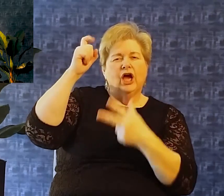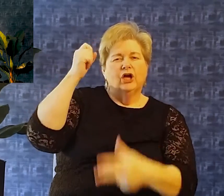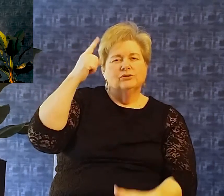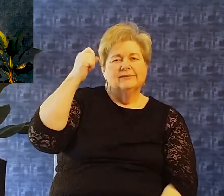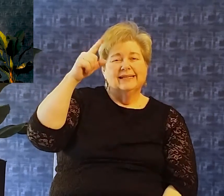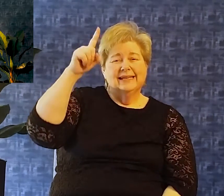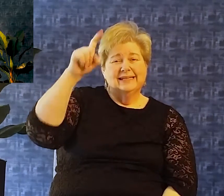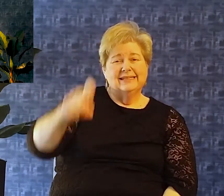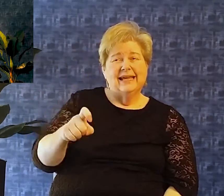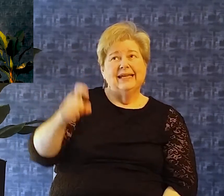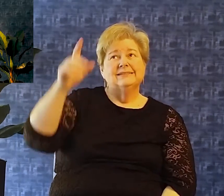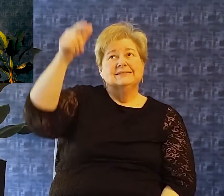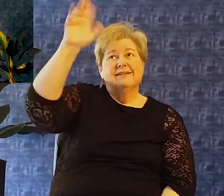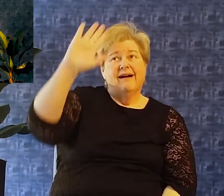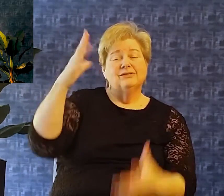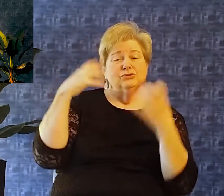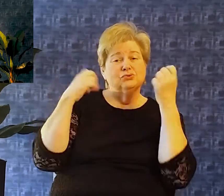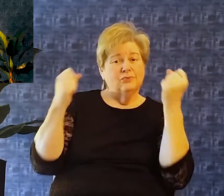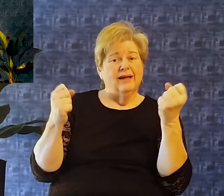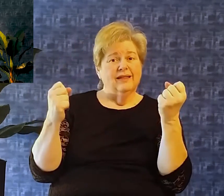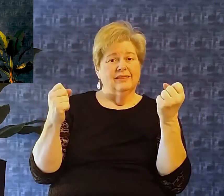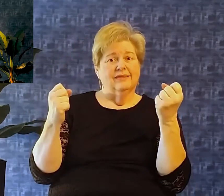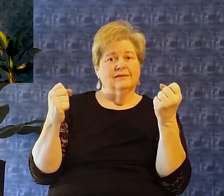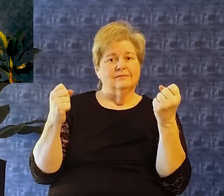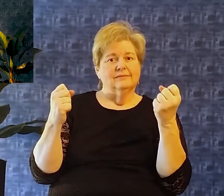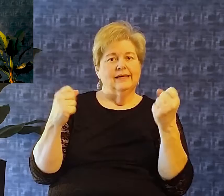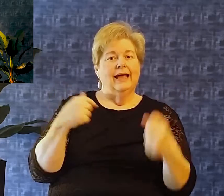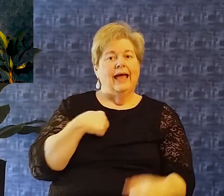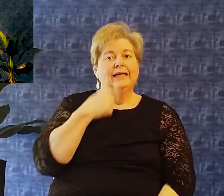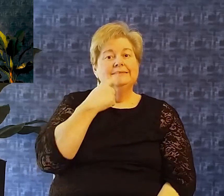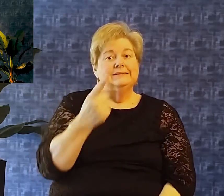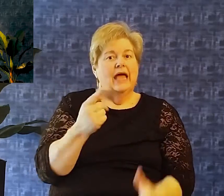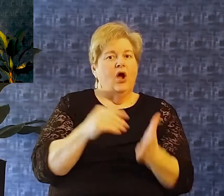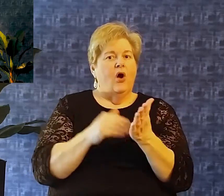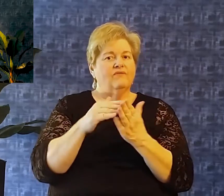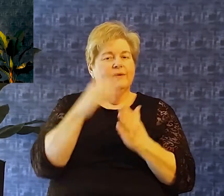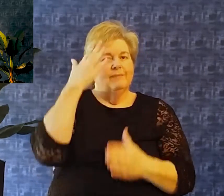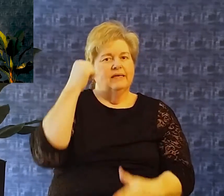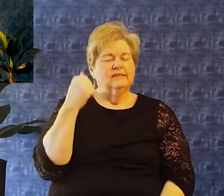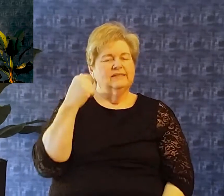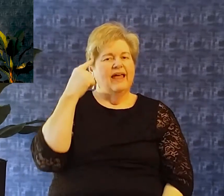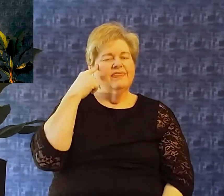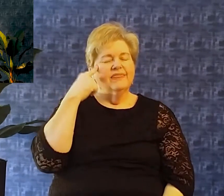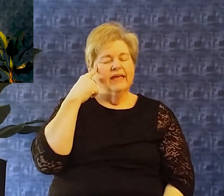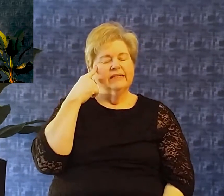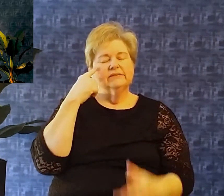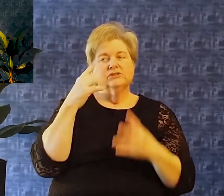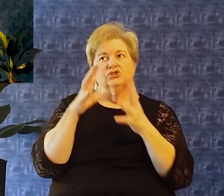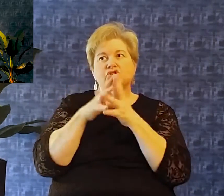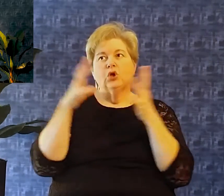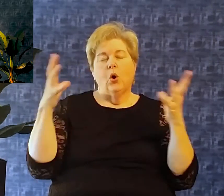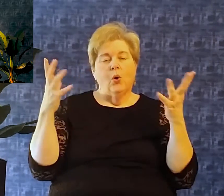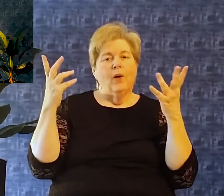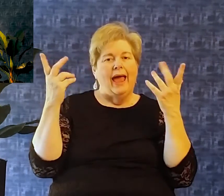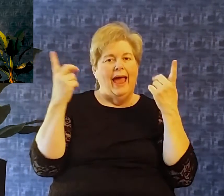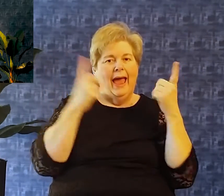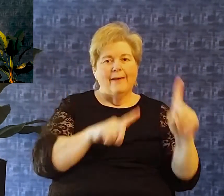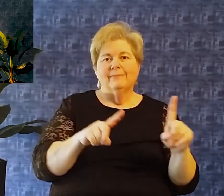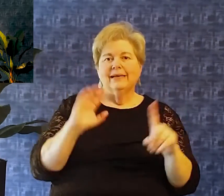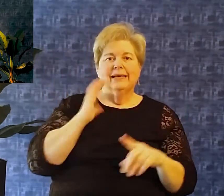understands his need for divine strength I say this often because I think it's so prevalent in